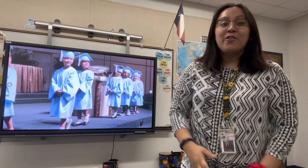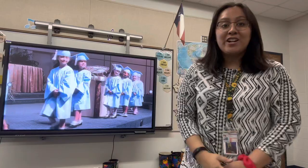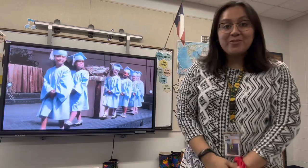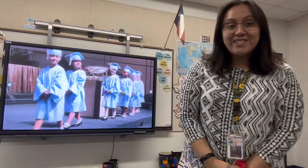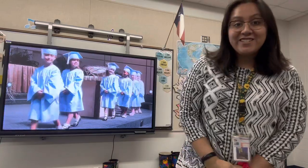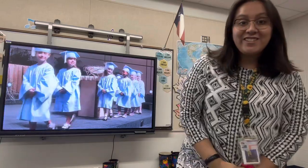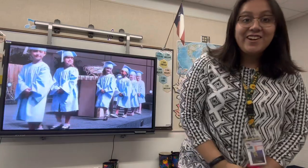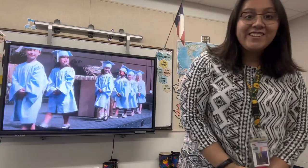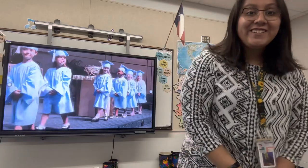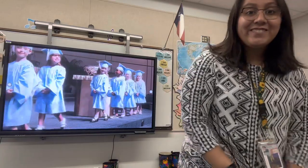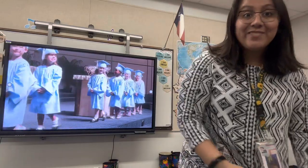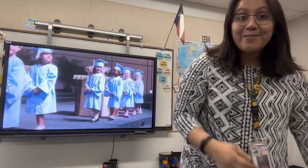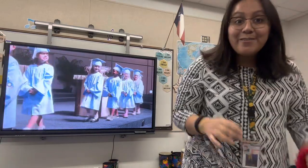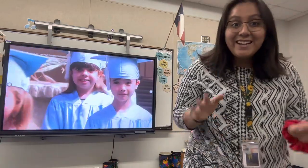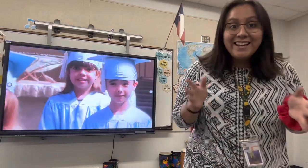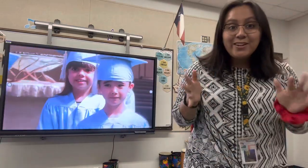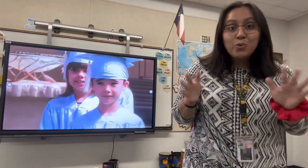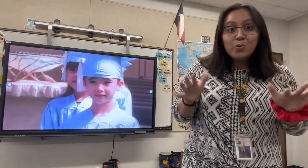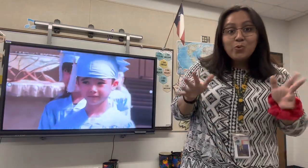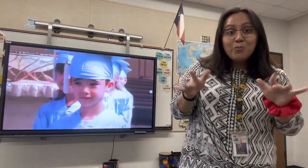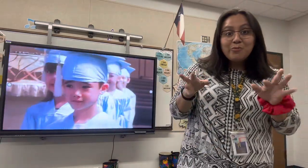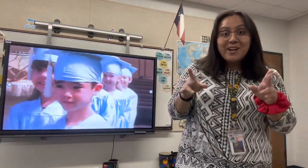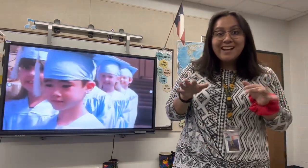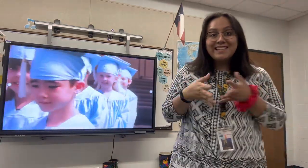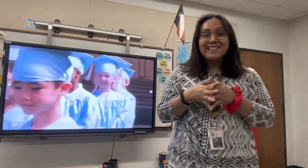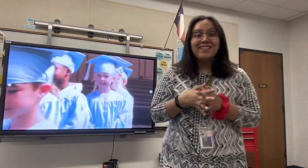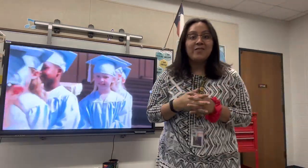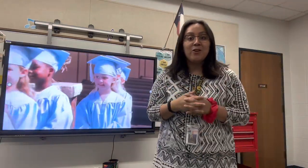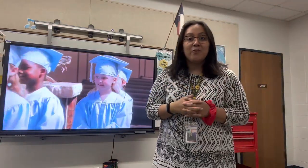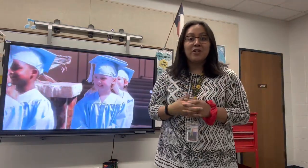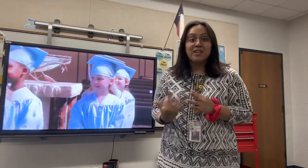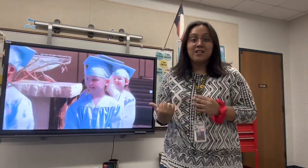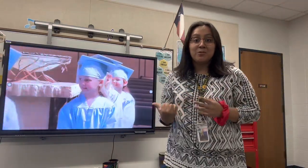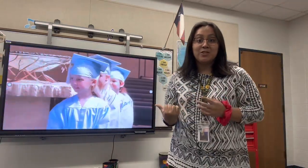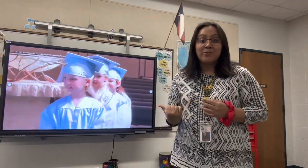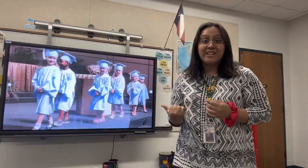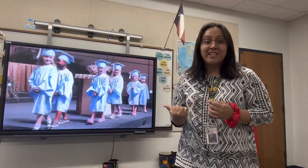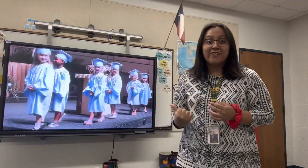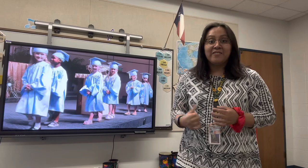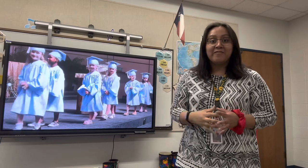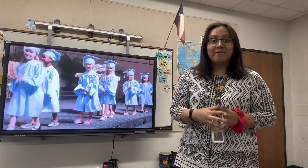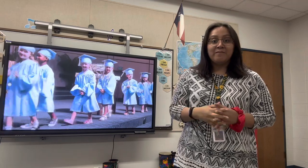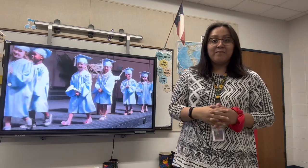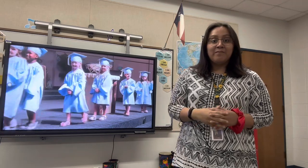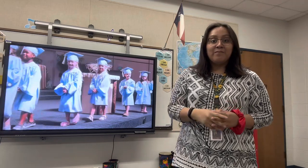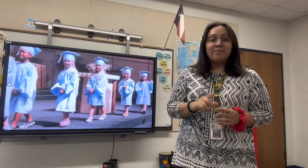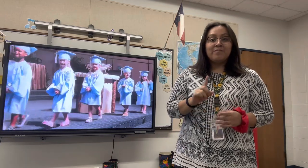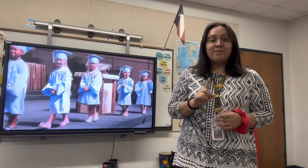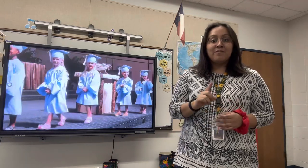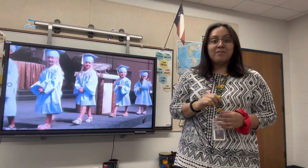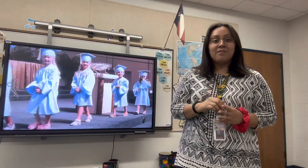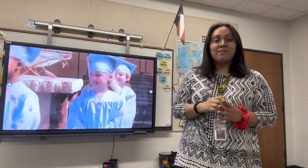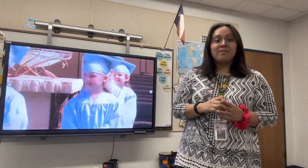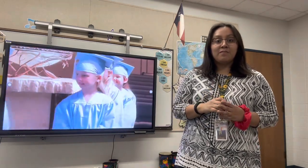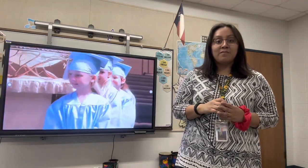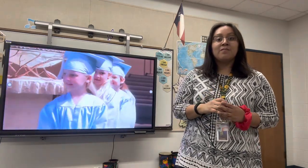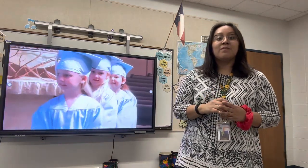Graduation song, you better be ready. Move your hand, you go, our countdown will start right here. Something very special to you.